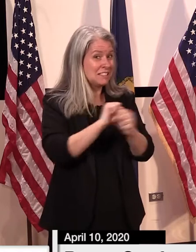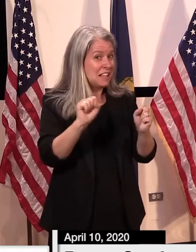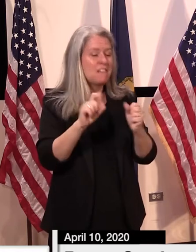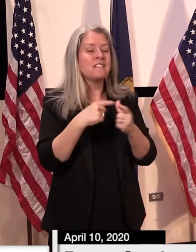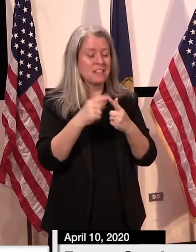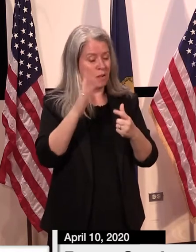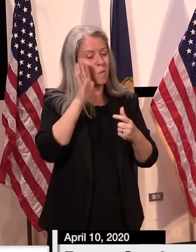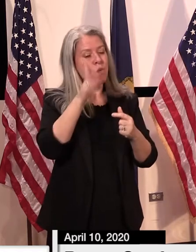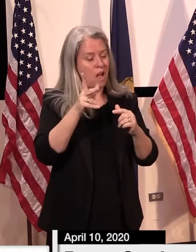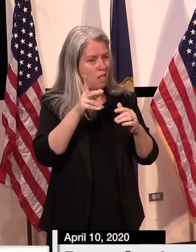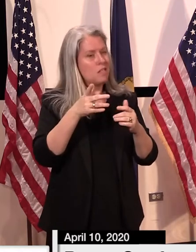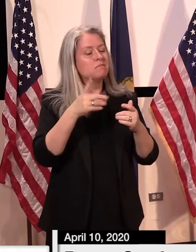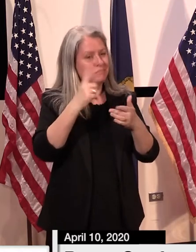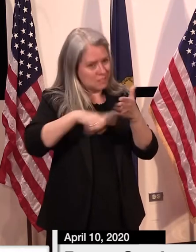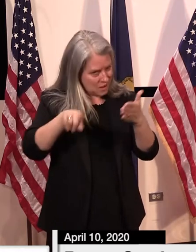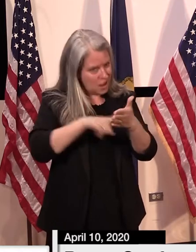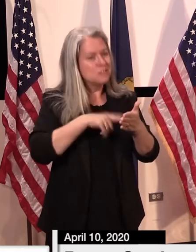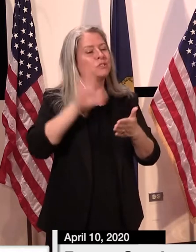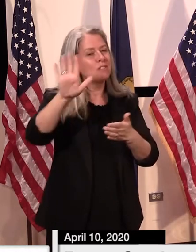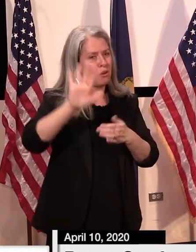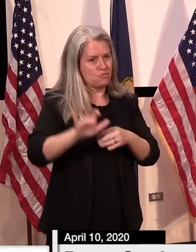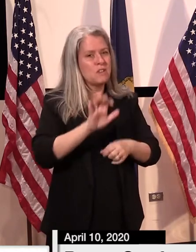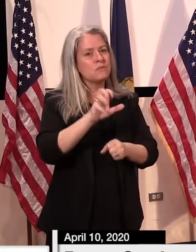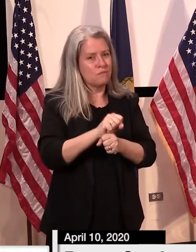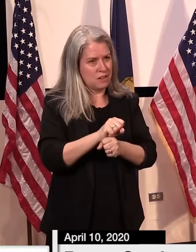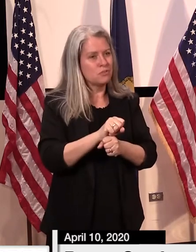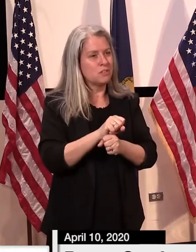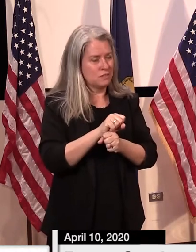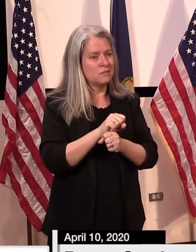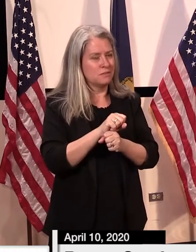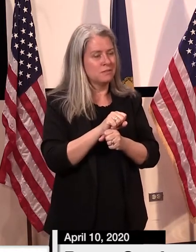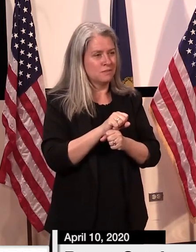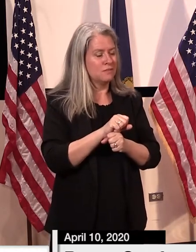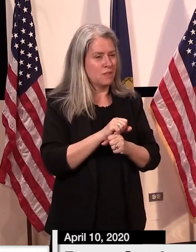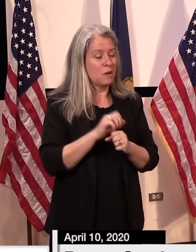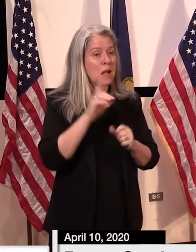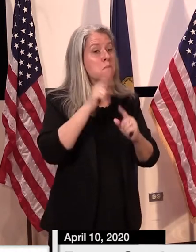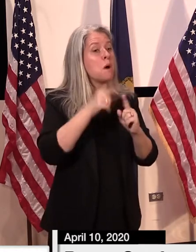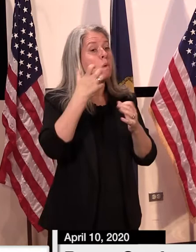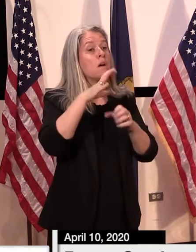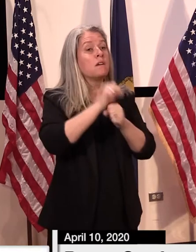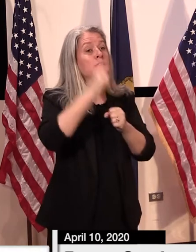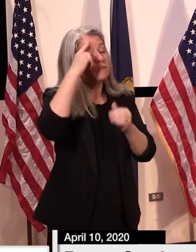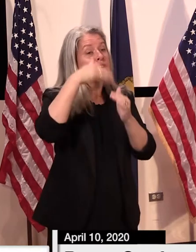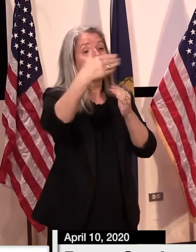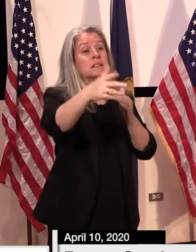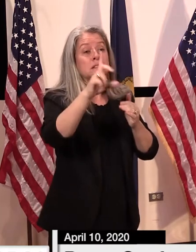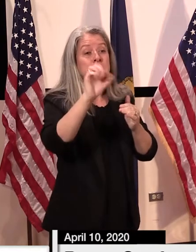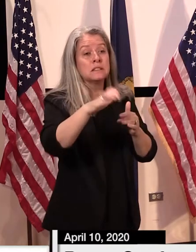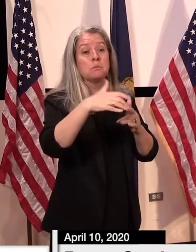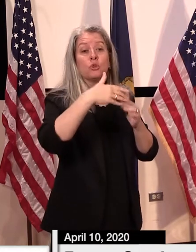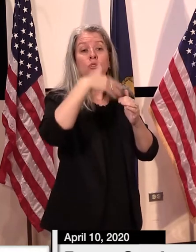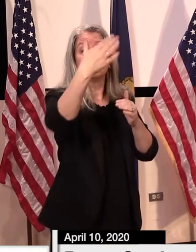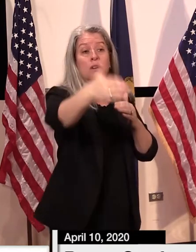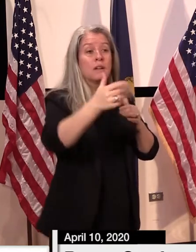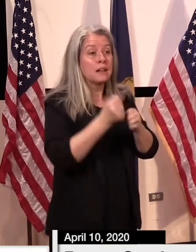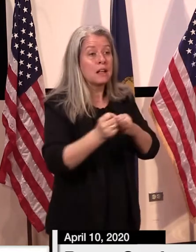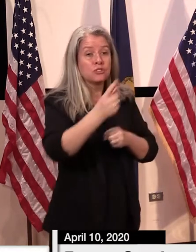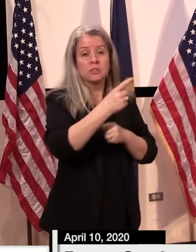we will enforce them, you know, with the understanding that they might have to cancel those reservations.